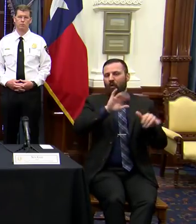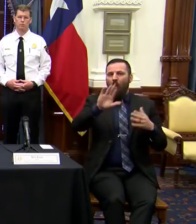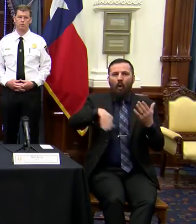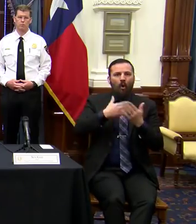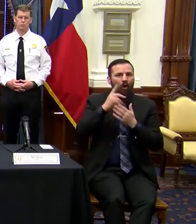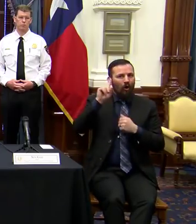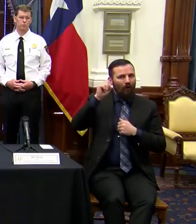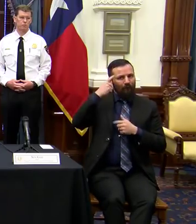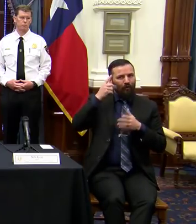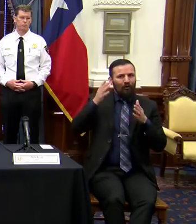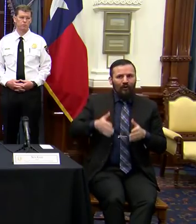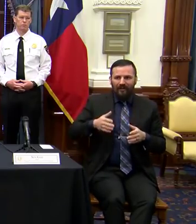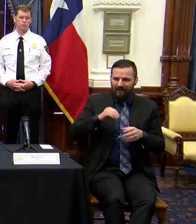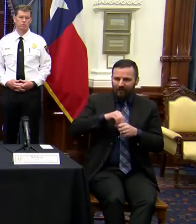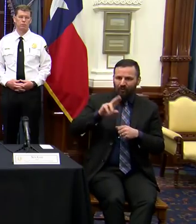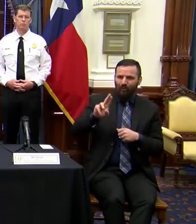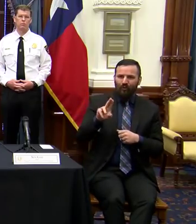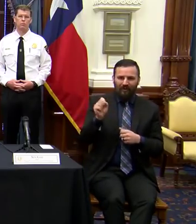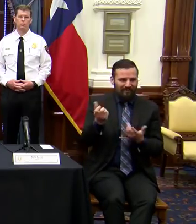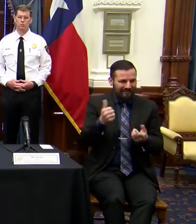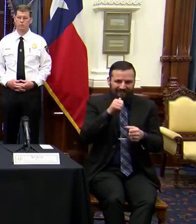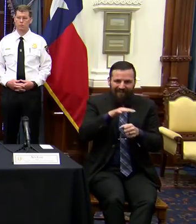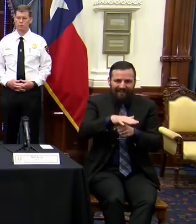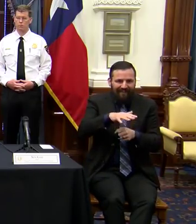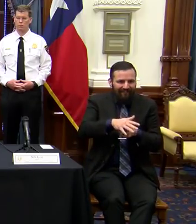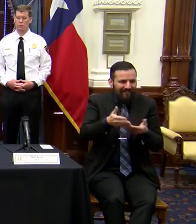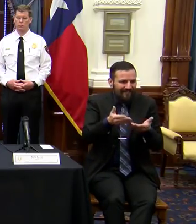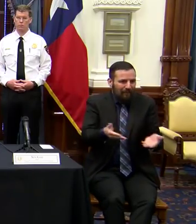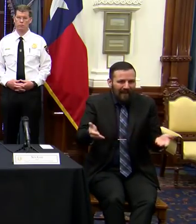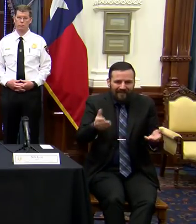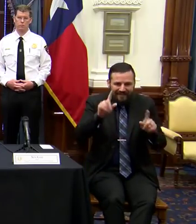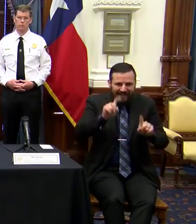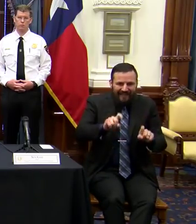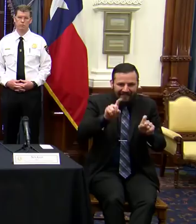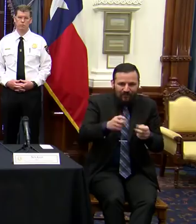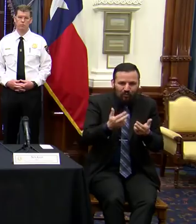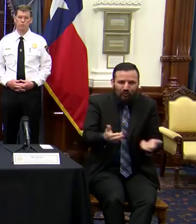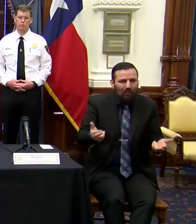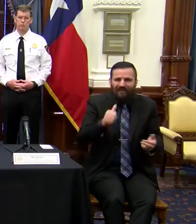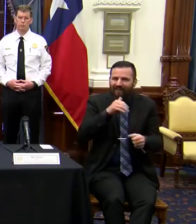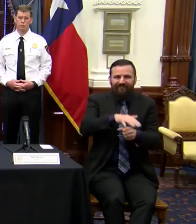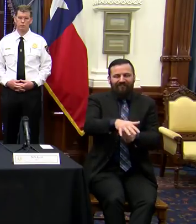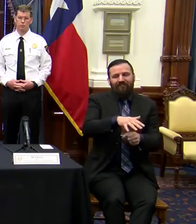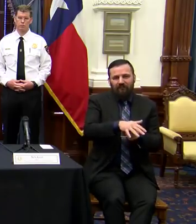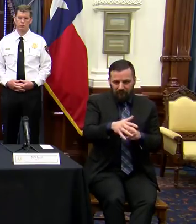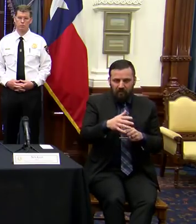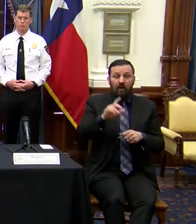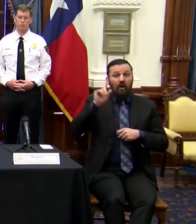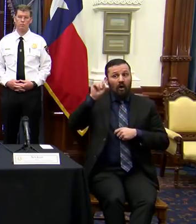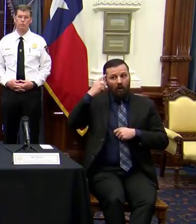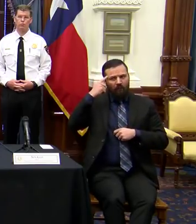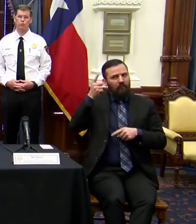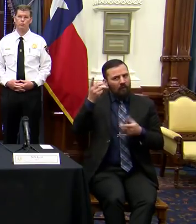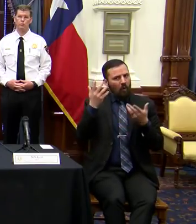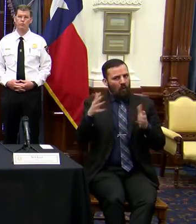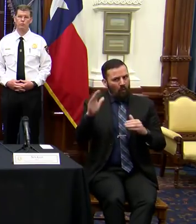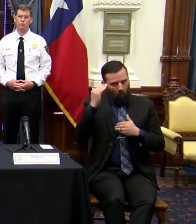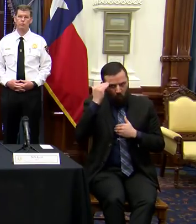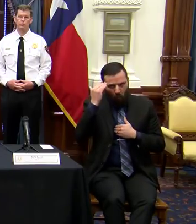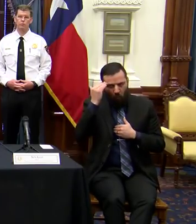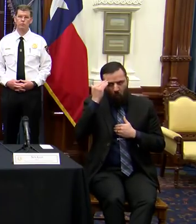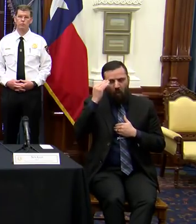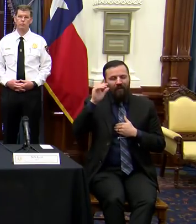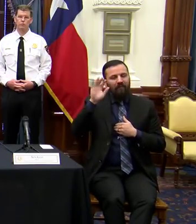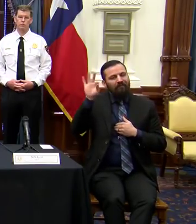States about inadequate supplies of the needed testing resources. The federal government is aware of